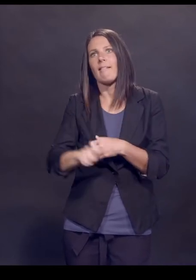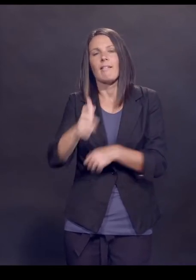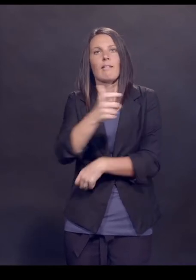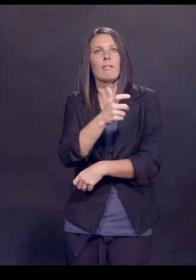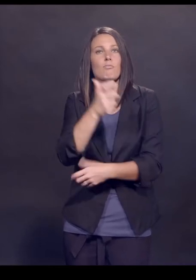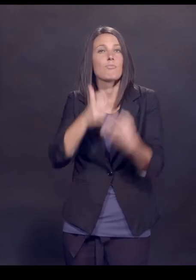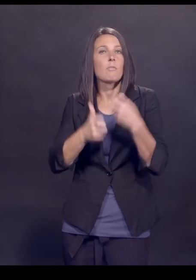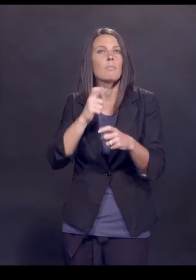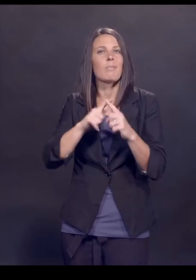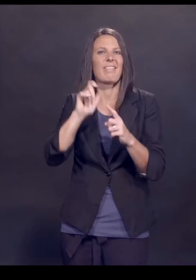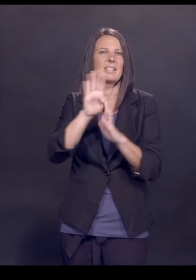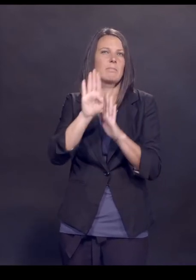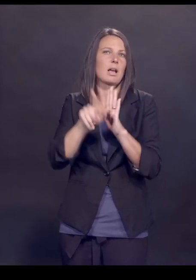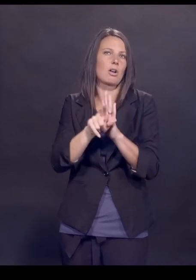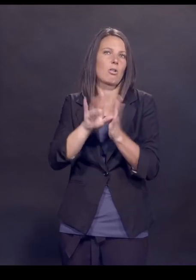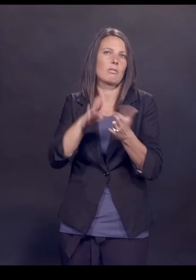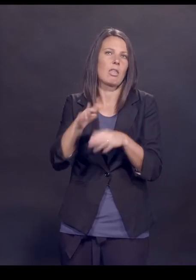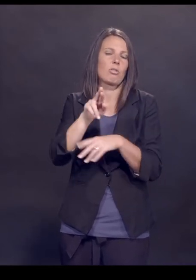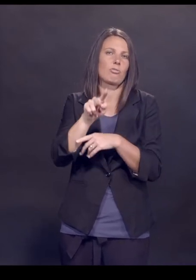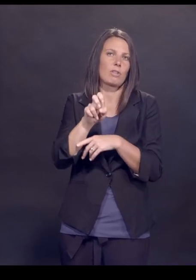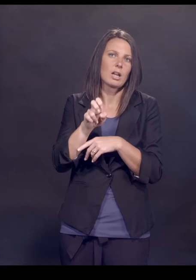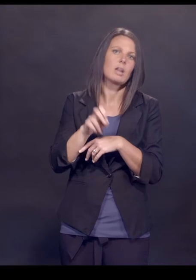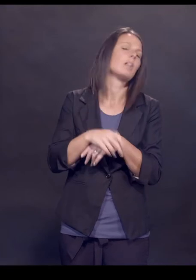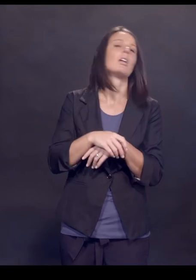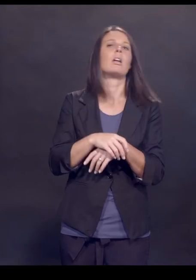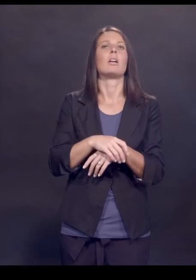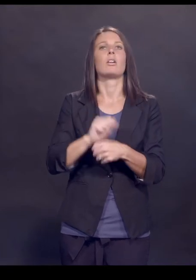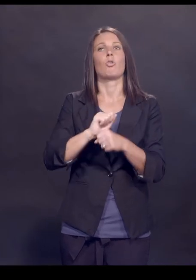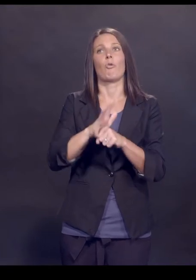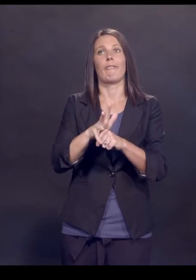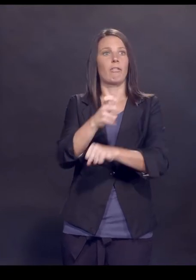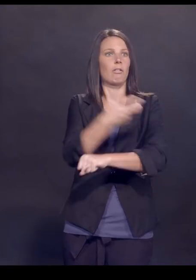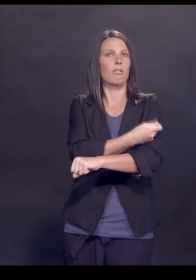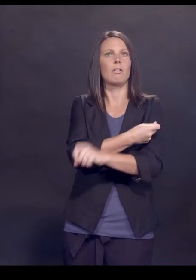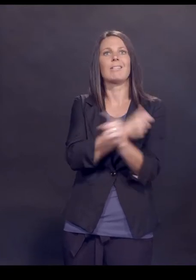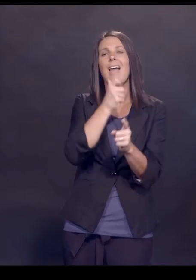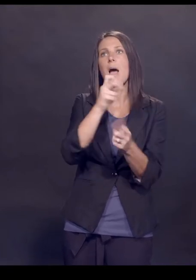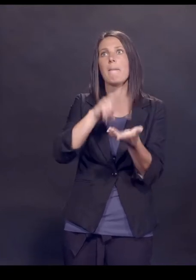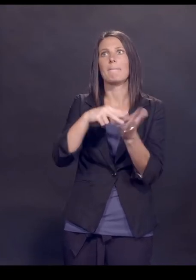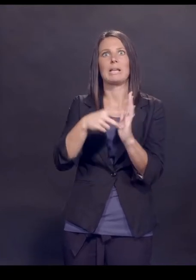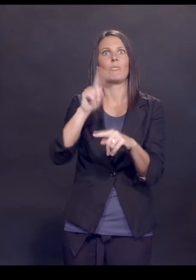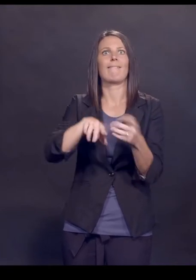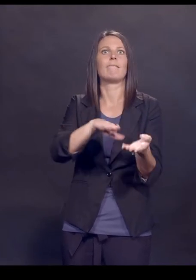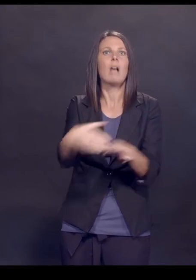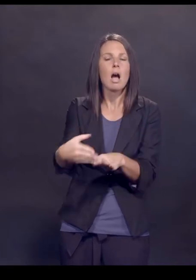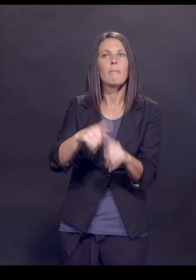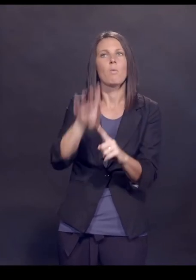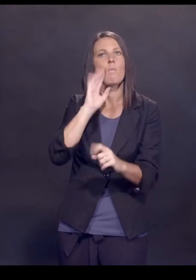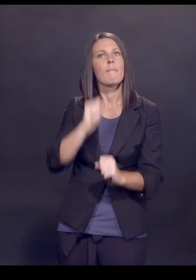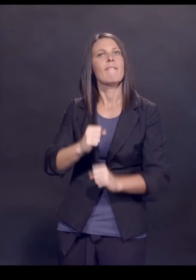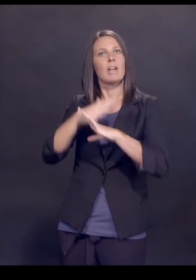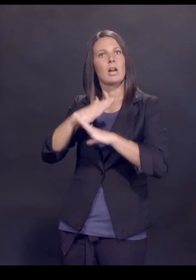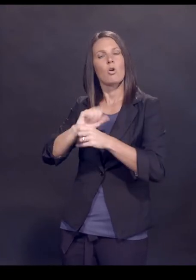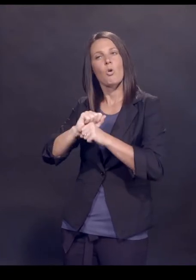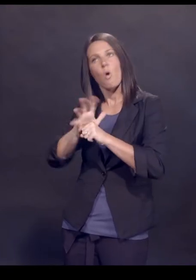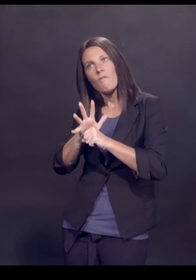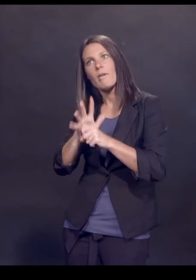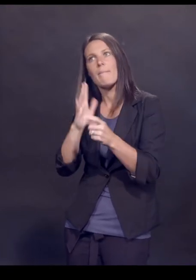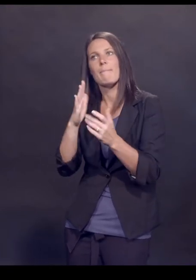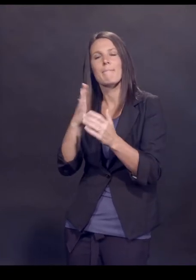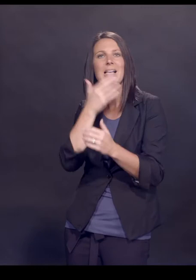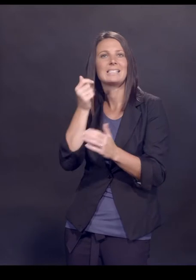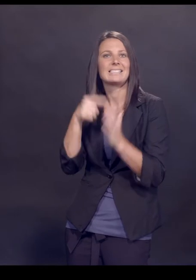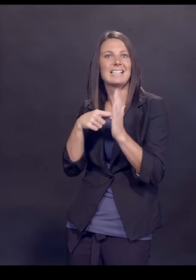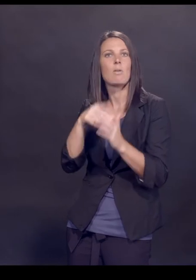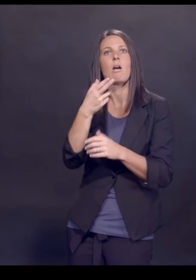that's just the background death rate. I mean, the SARS-CoV-2 vaccines don't make you immortal. They only prevent SARS-CoV-2 infections. Probably one of the best examples